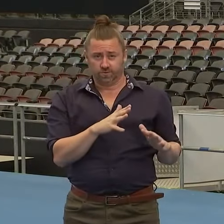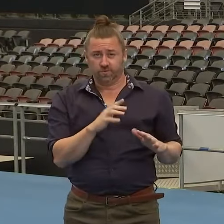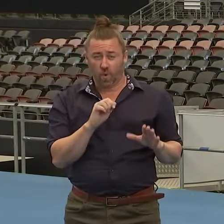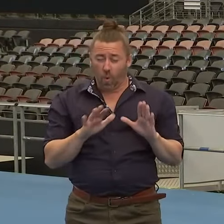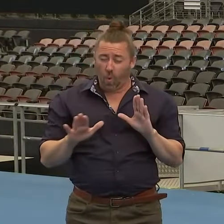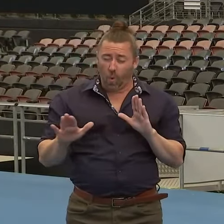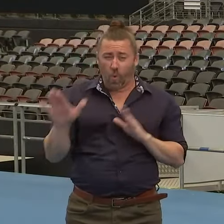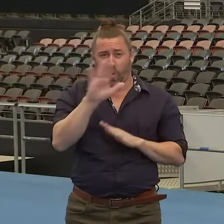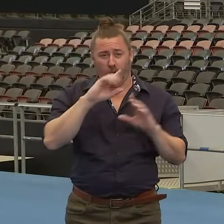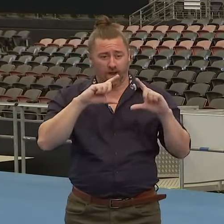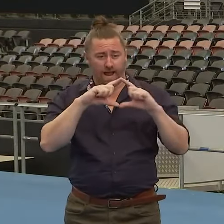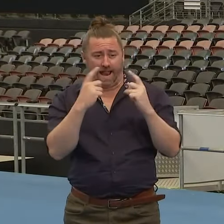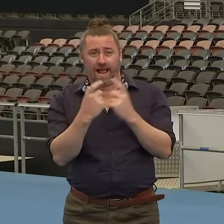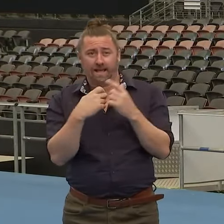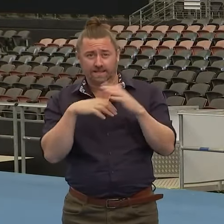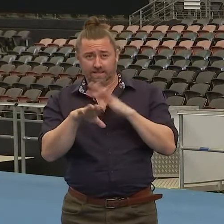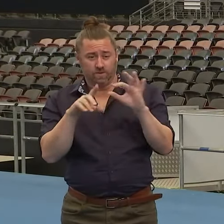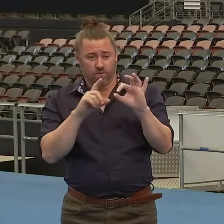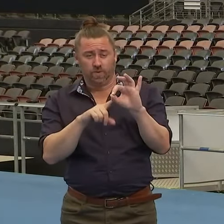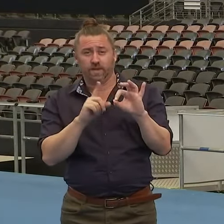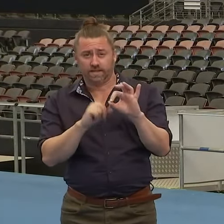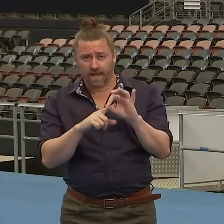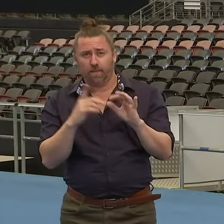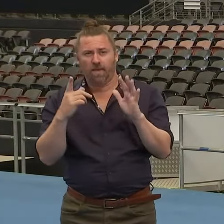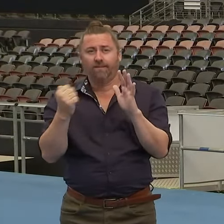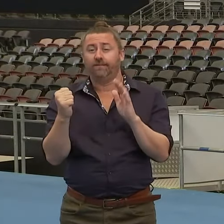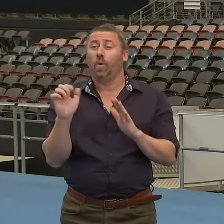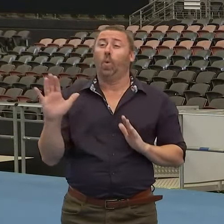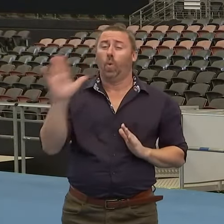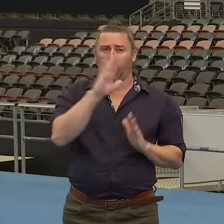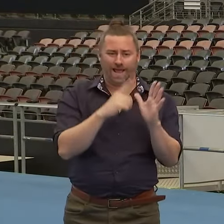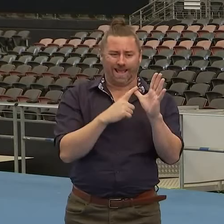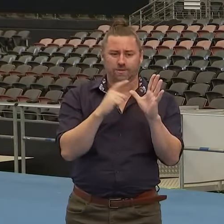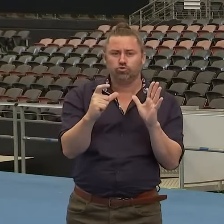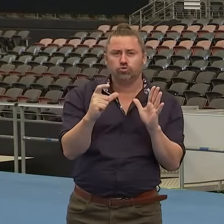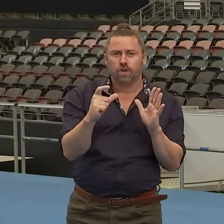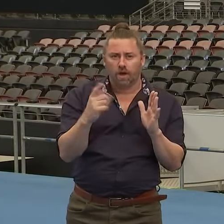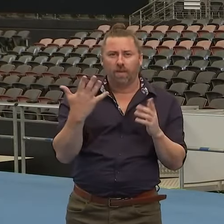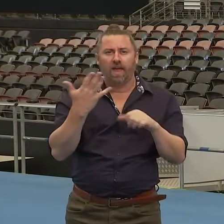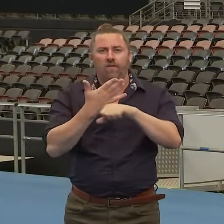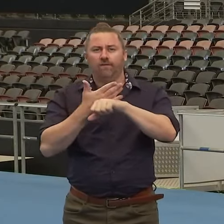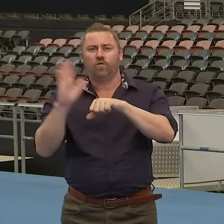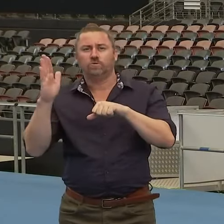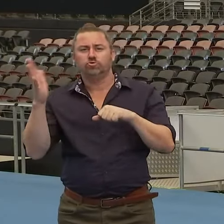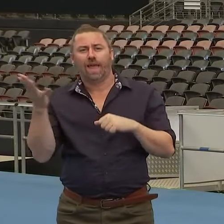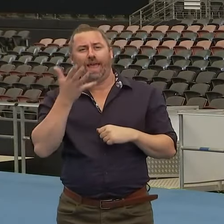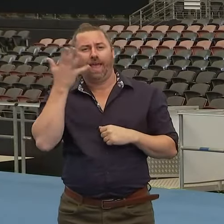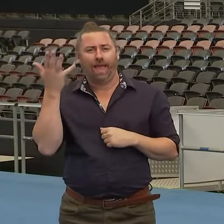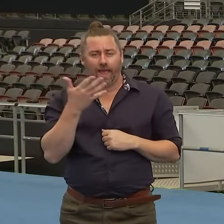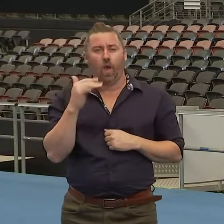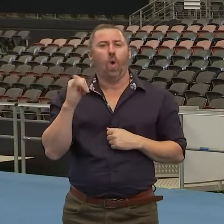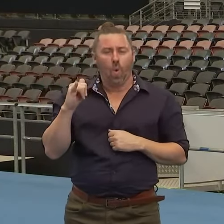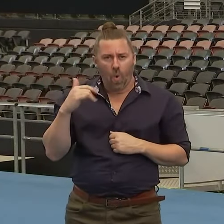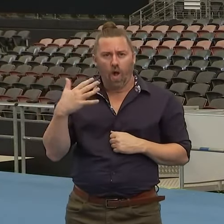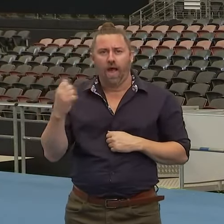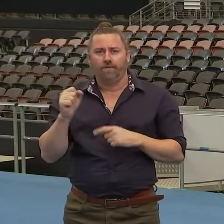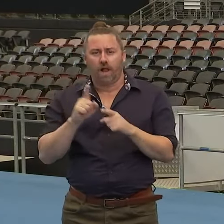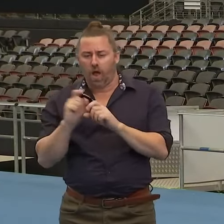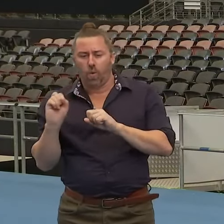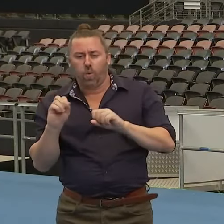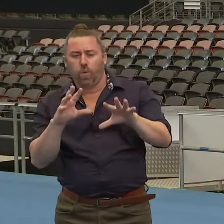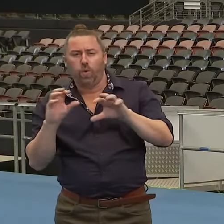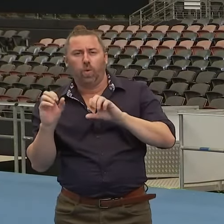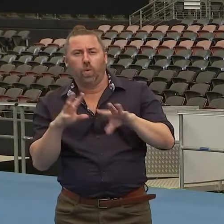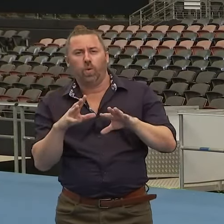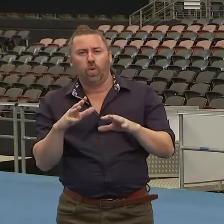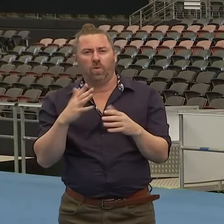classroom in this state being air conditioned or having manual ventilation of some sort. But air